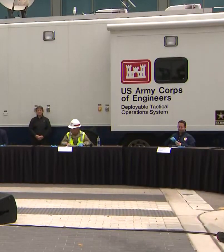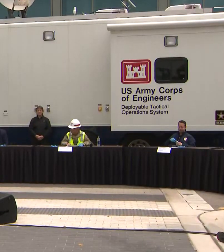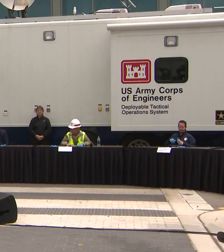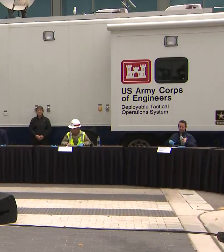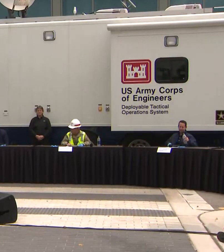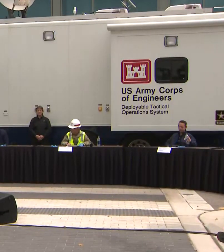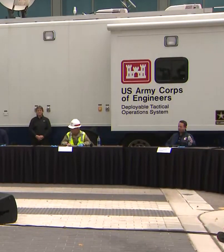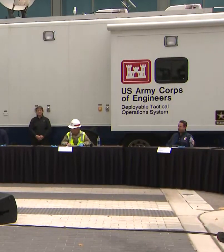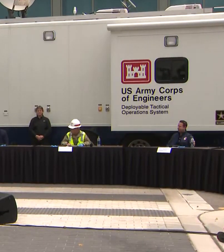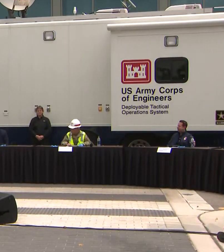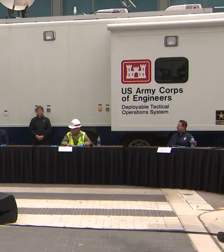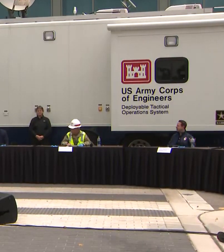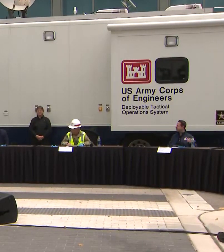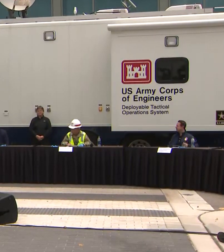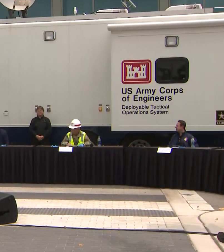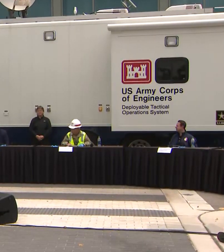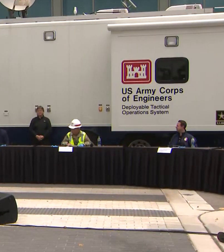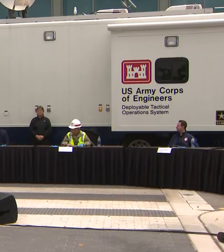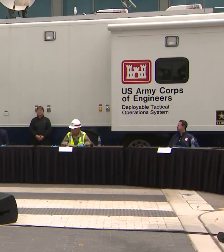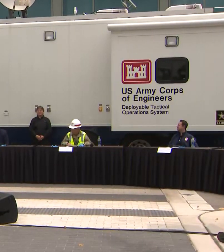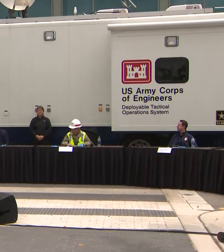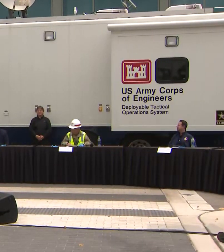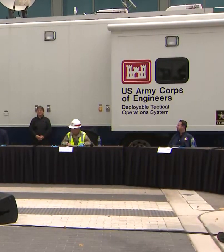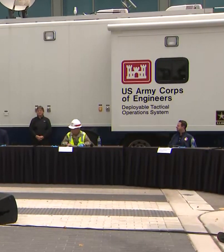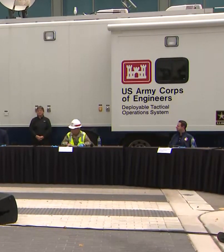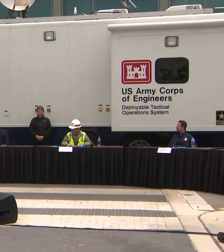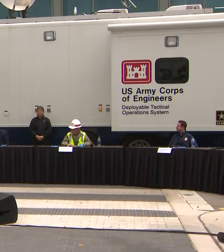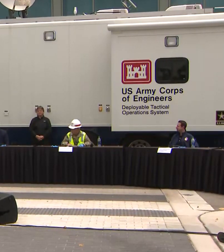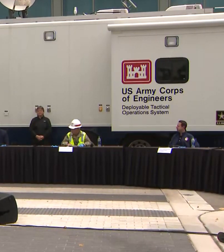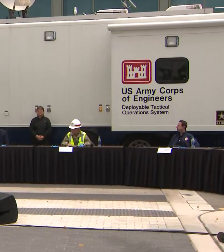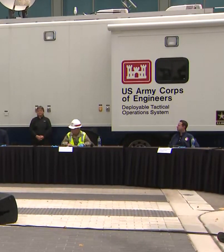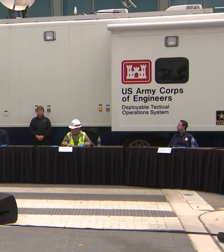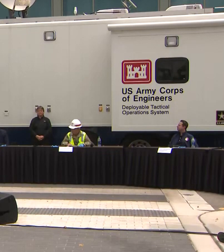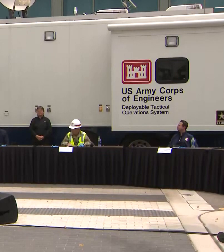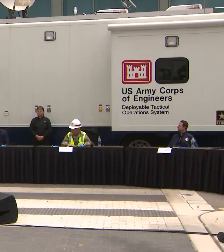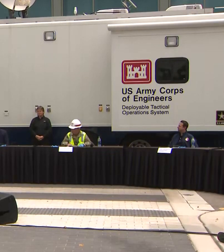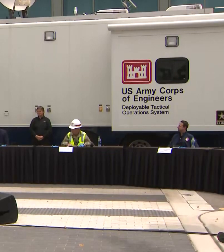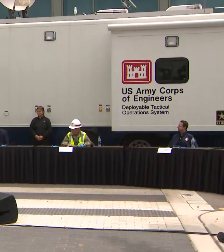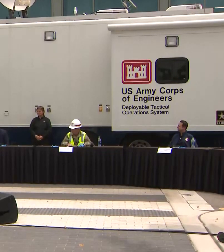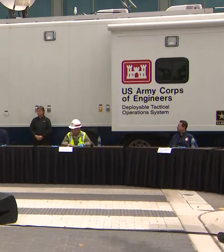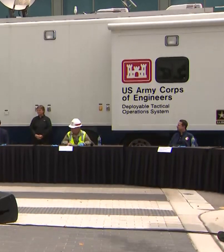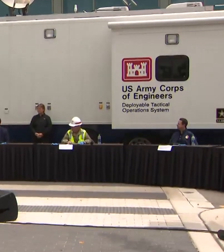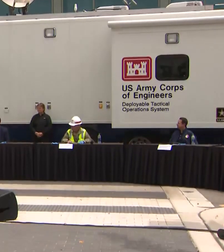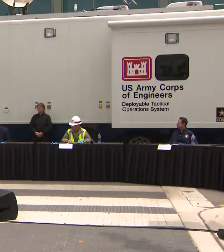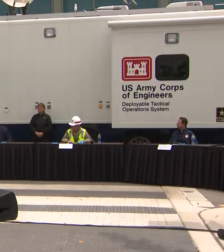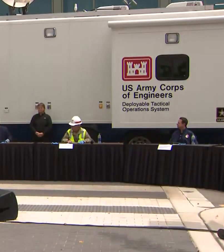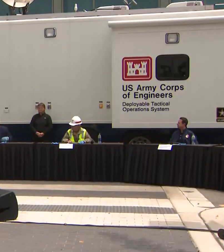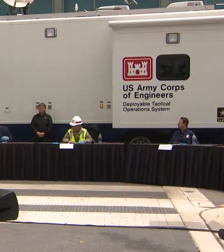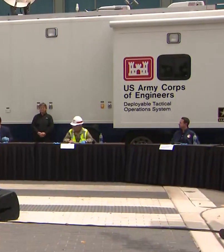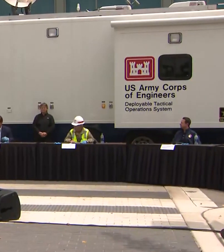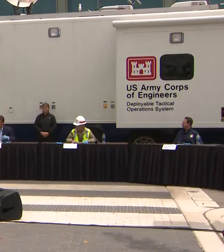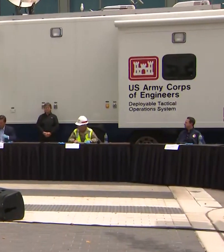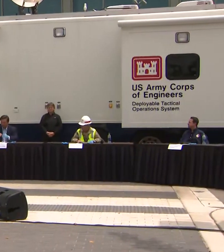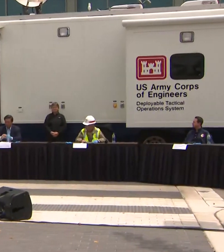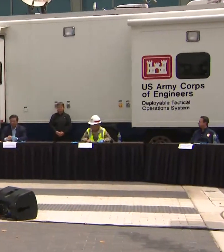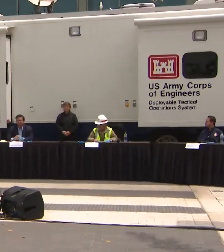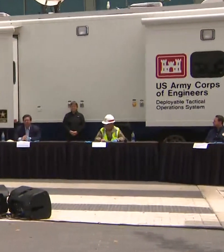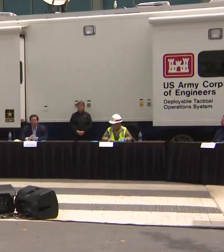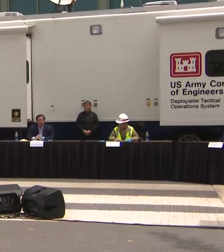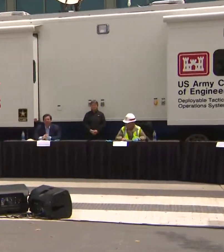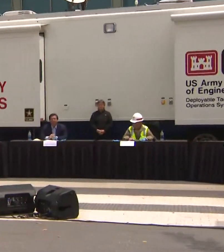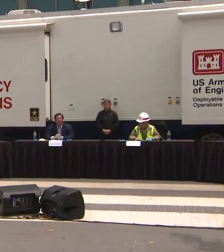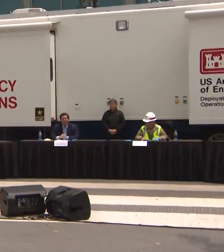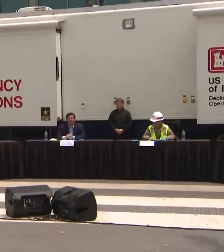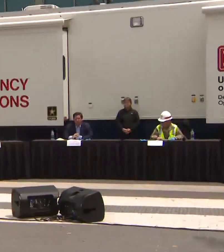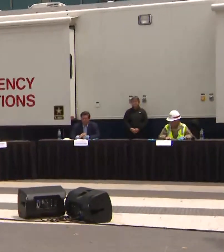thank Ron DeSantis for all what he's done here for us in the condado of Miami-Dade and also the general Todd Semonite that